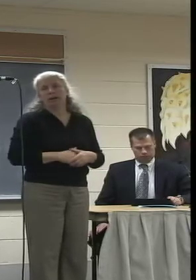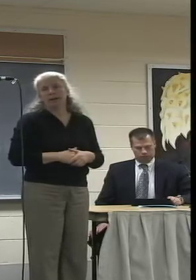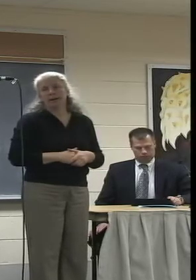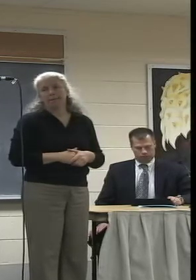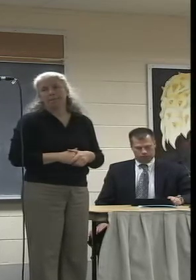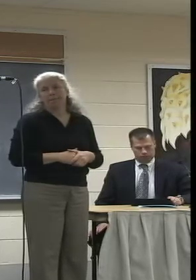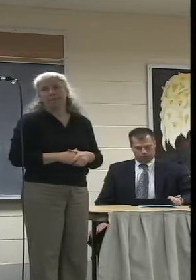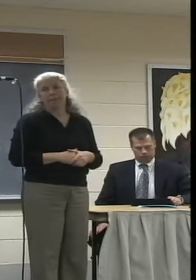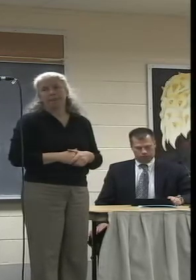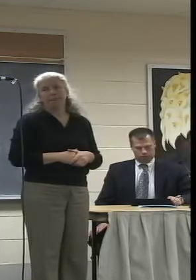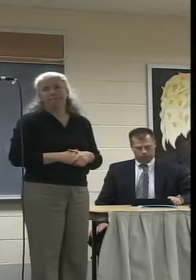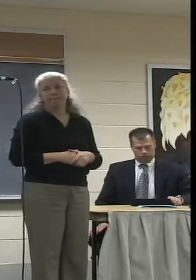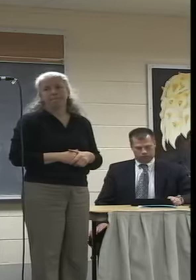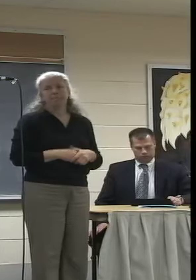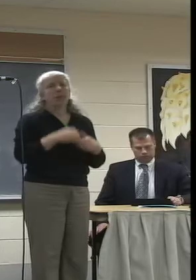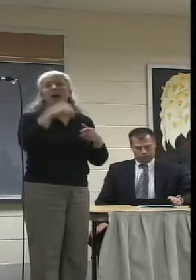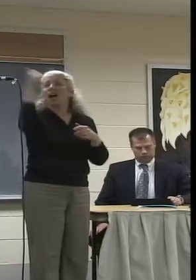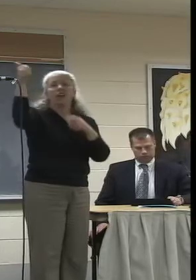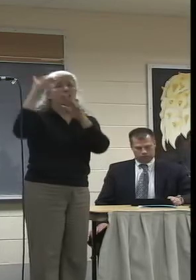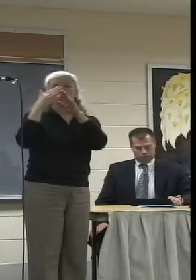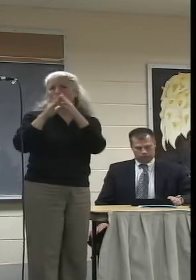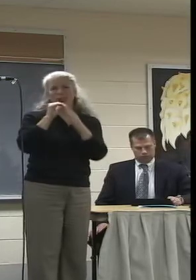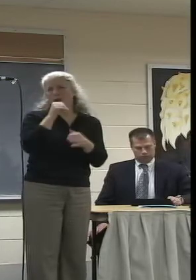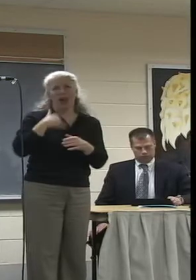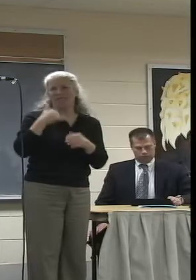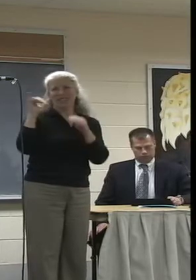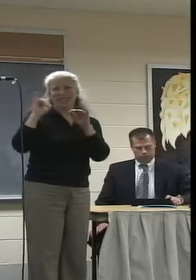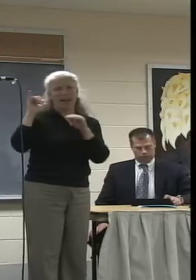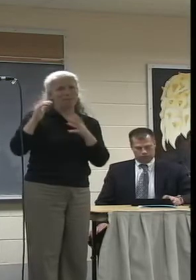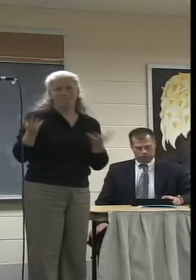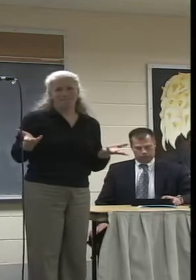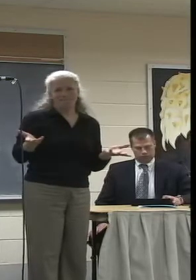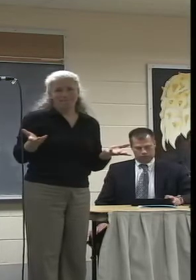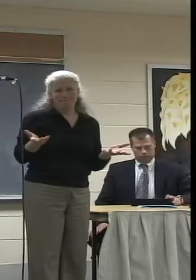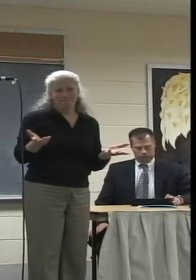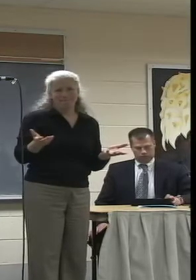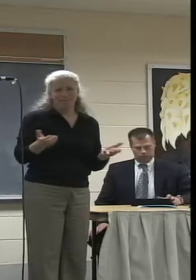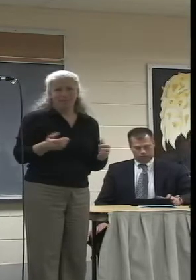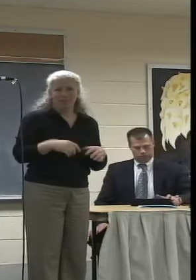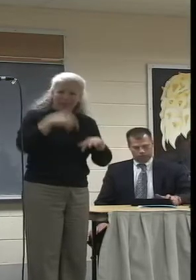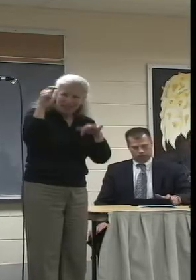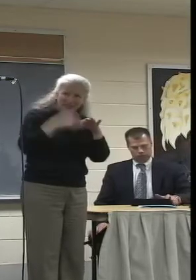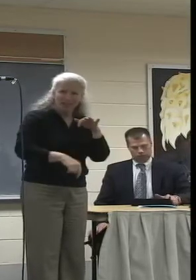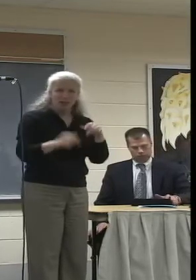And a lot of other communities, I don't think, offer this kind of depth of training.